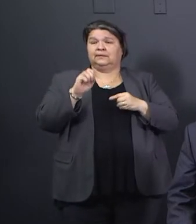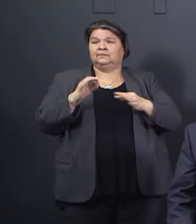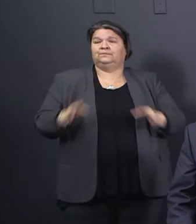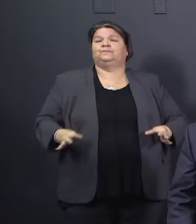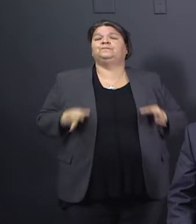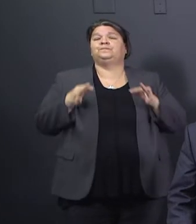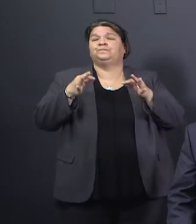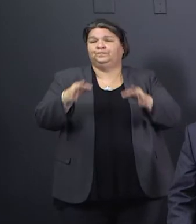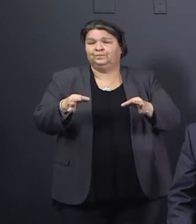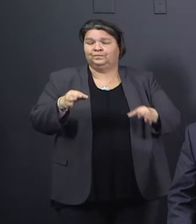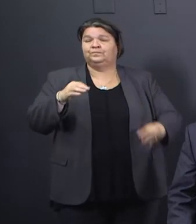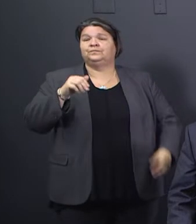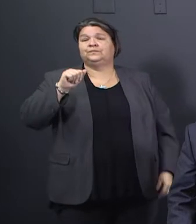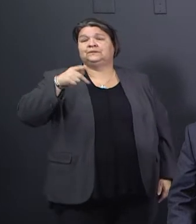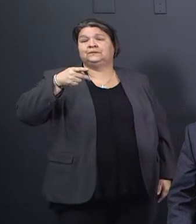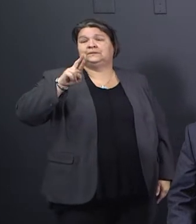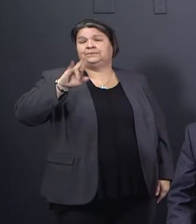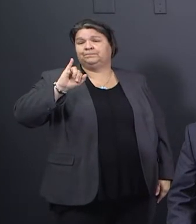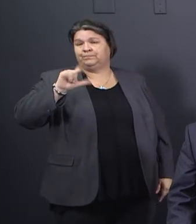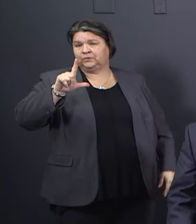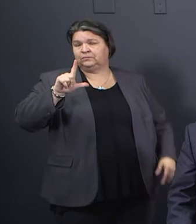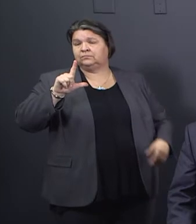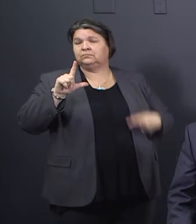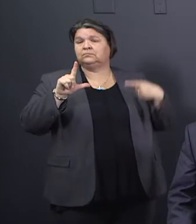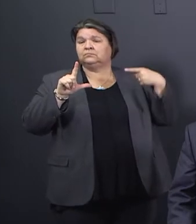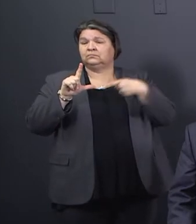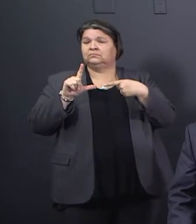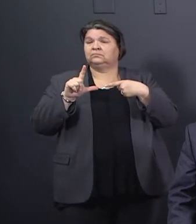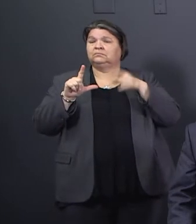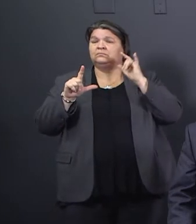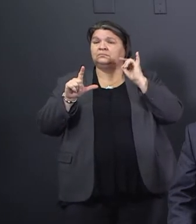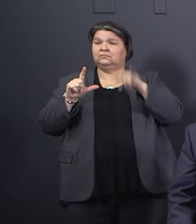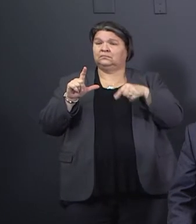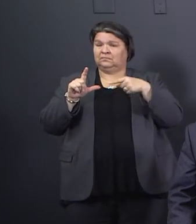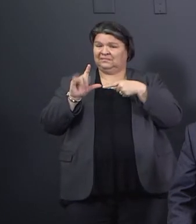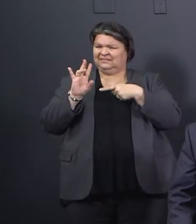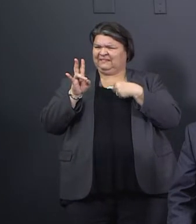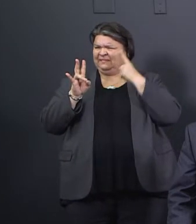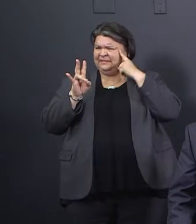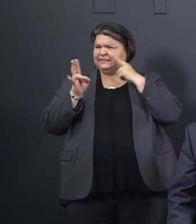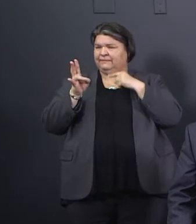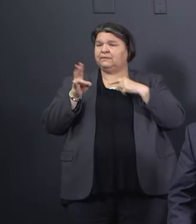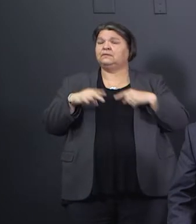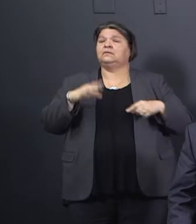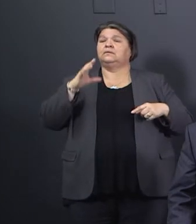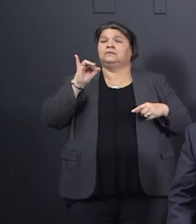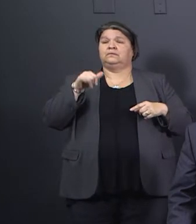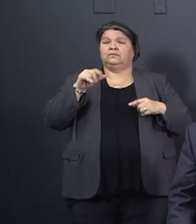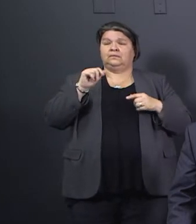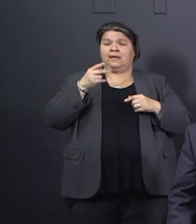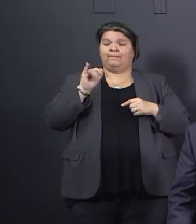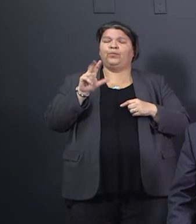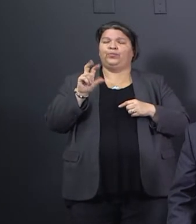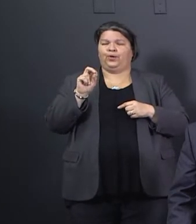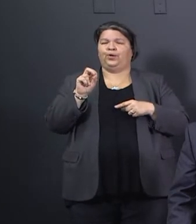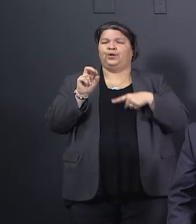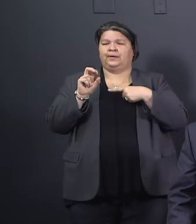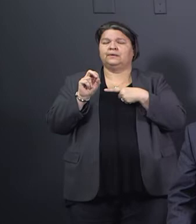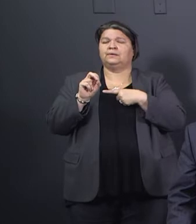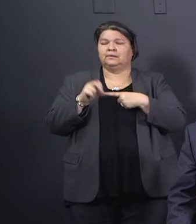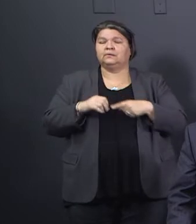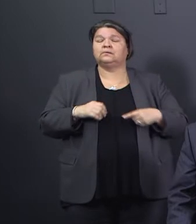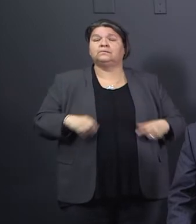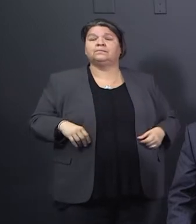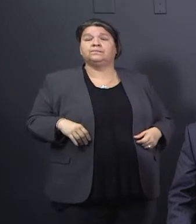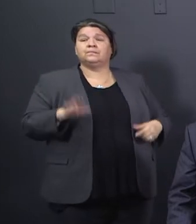declaration and the amendments that we've added, and there it's up to five, are in substantial compliance with the governor's.